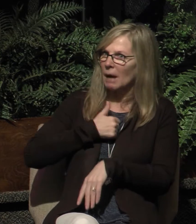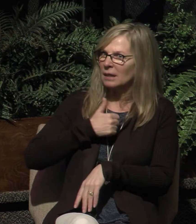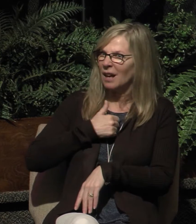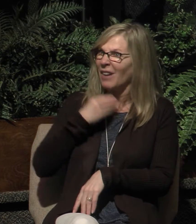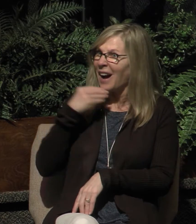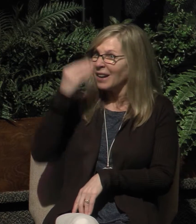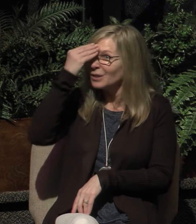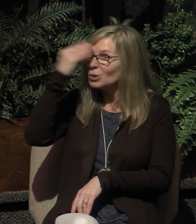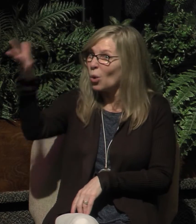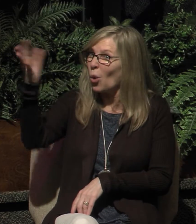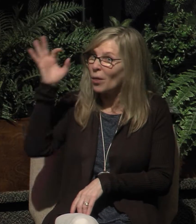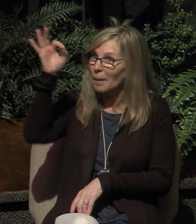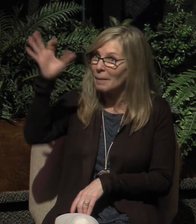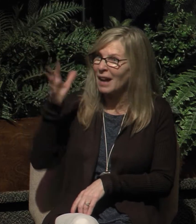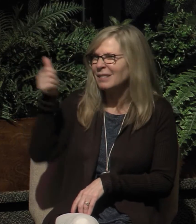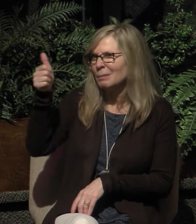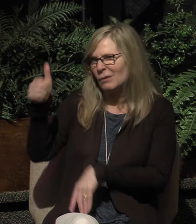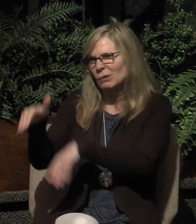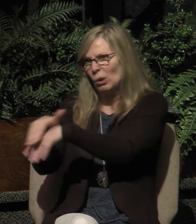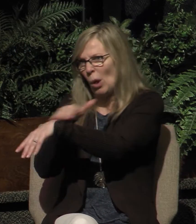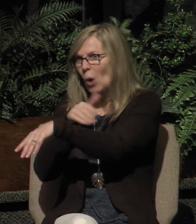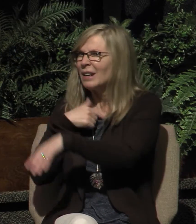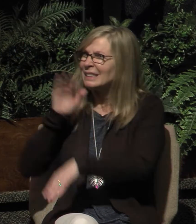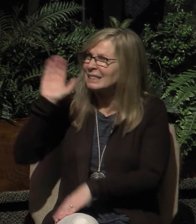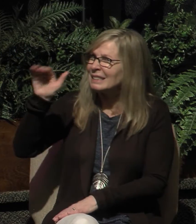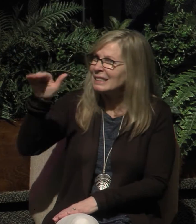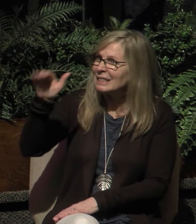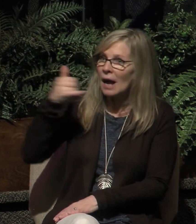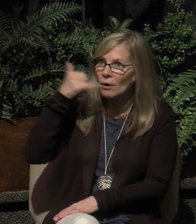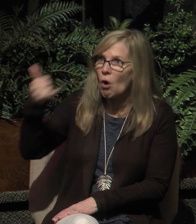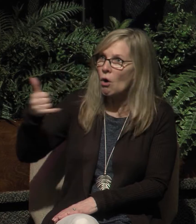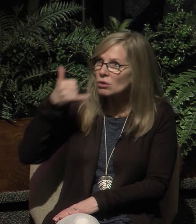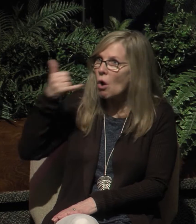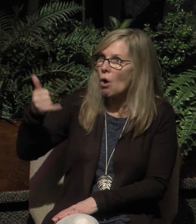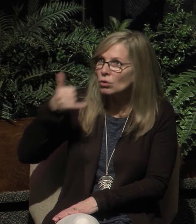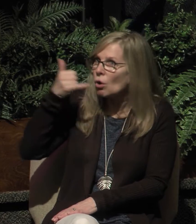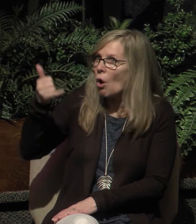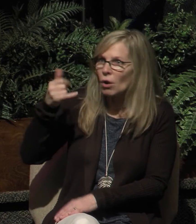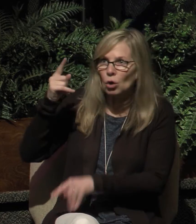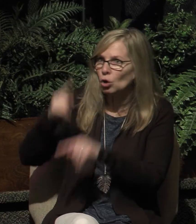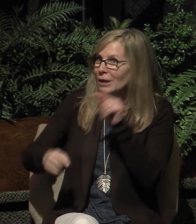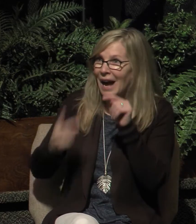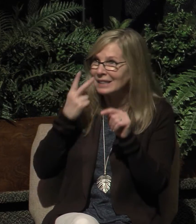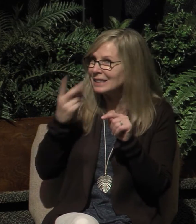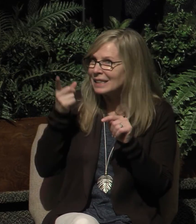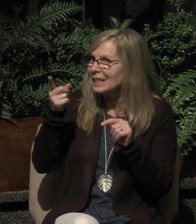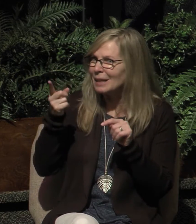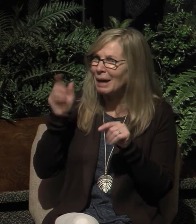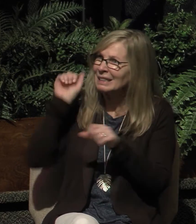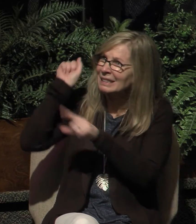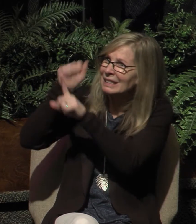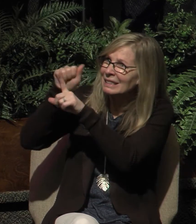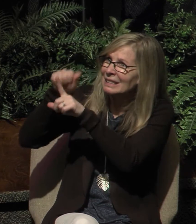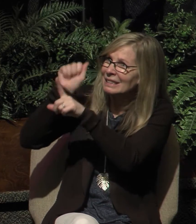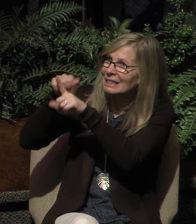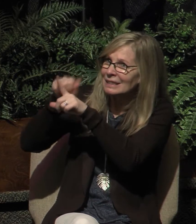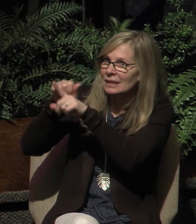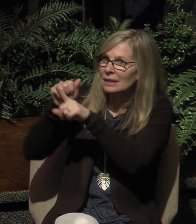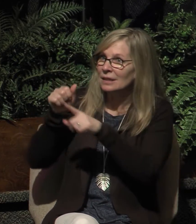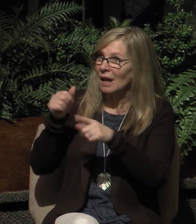pastor who was lax and slow after I had called four or five times and could not see him that I had done my duty and if he did